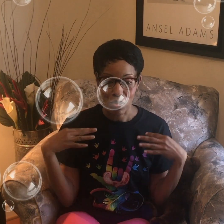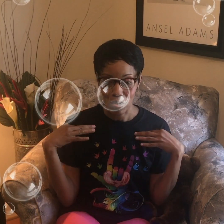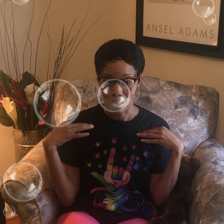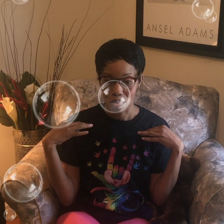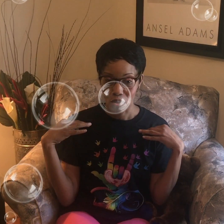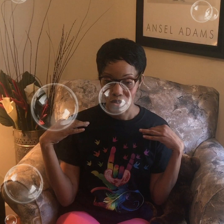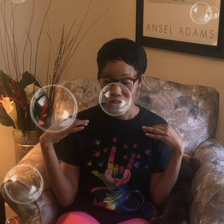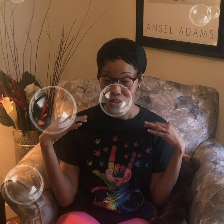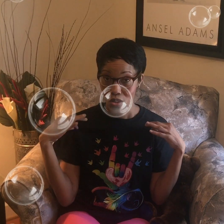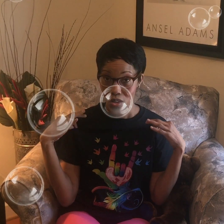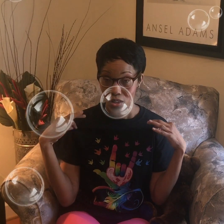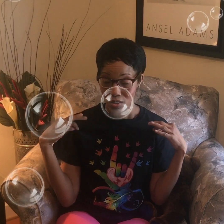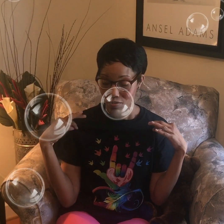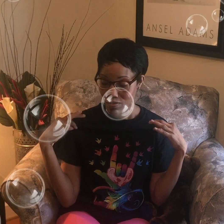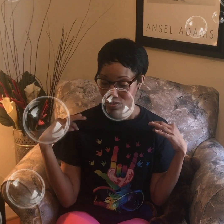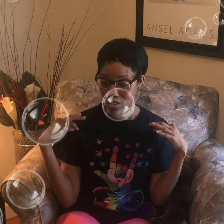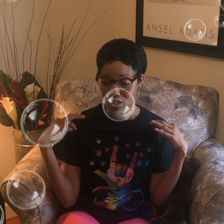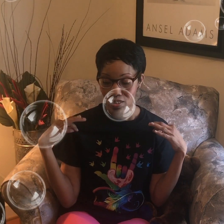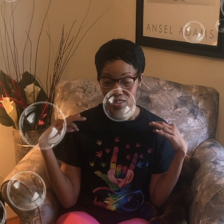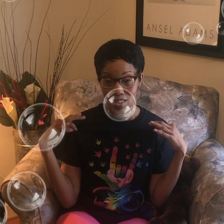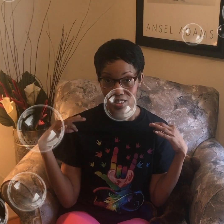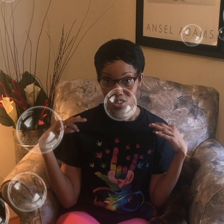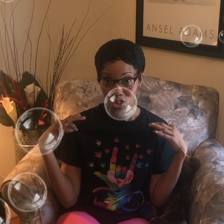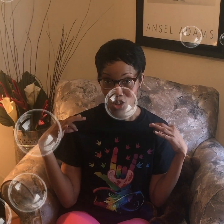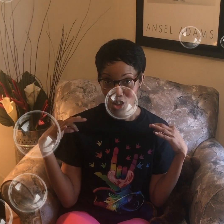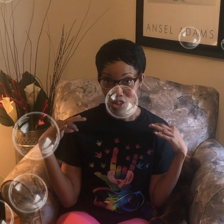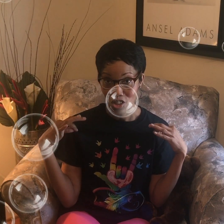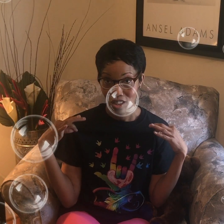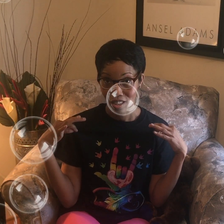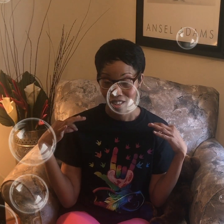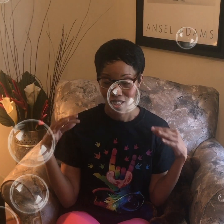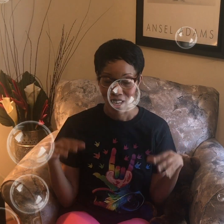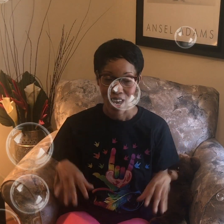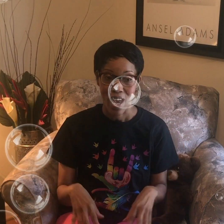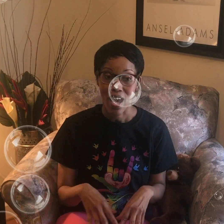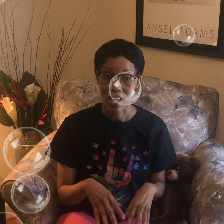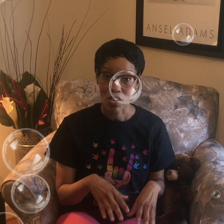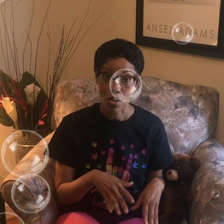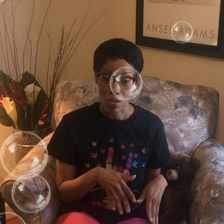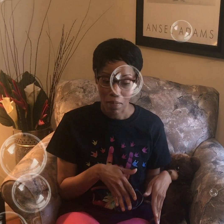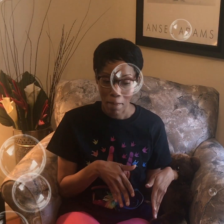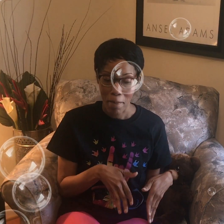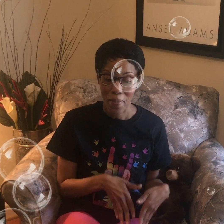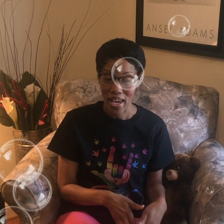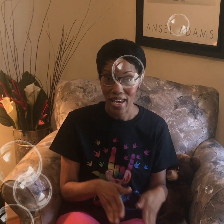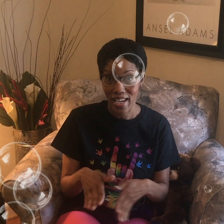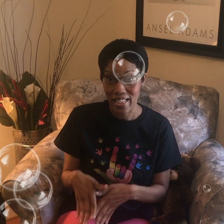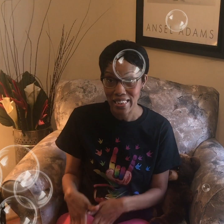and hands